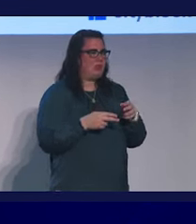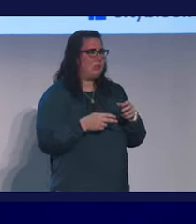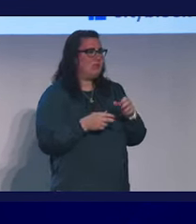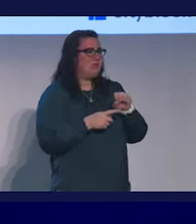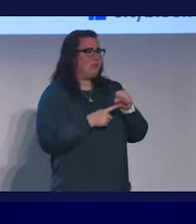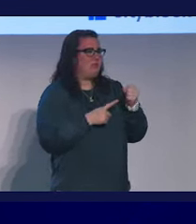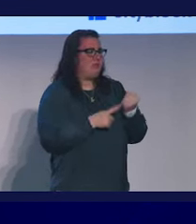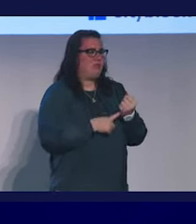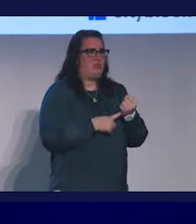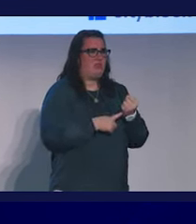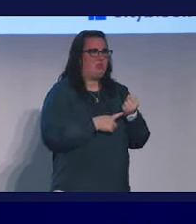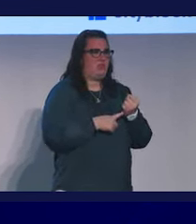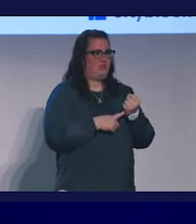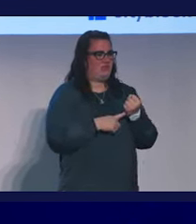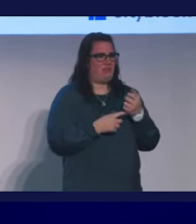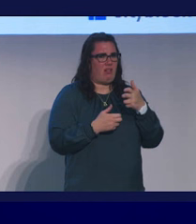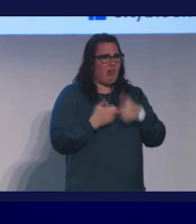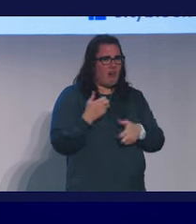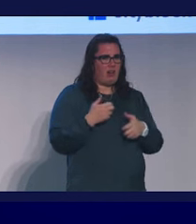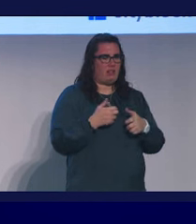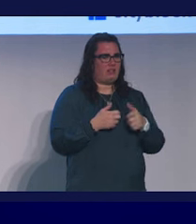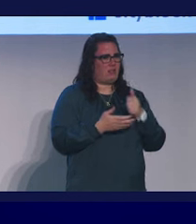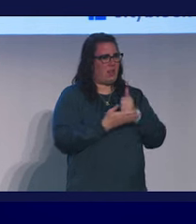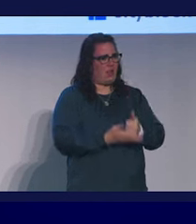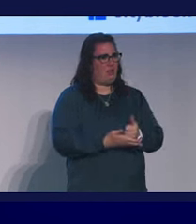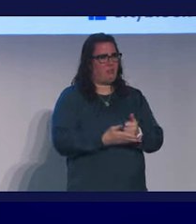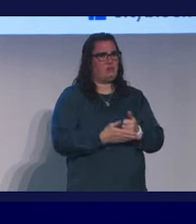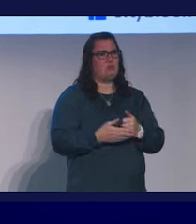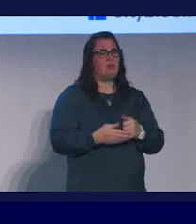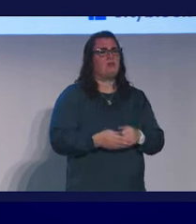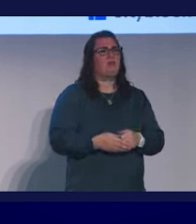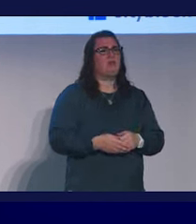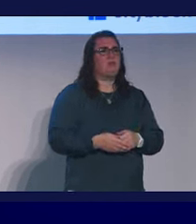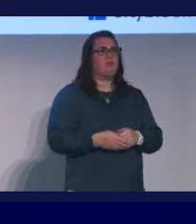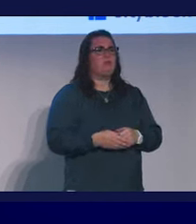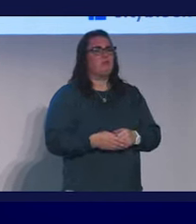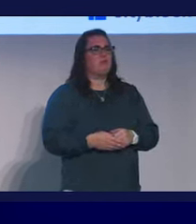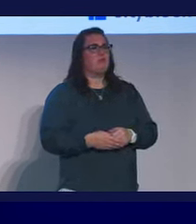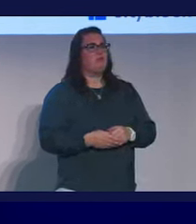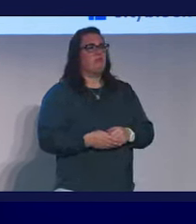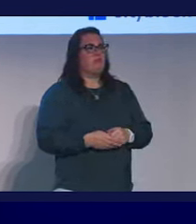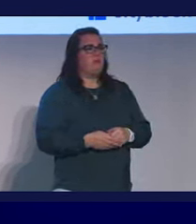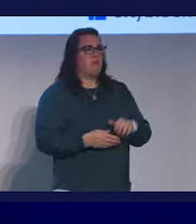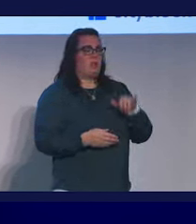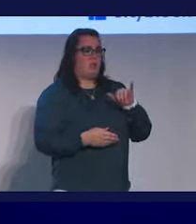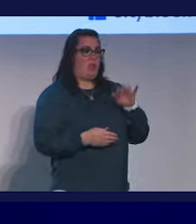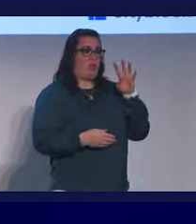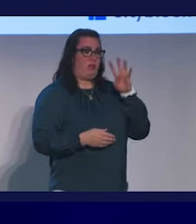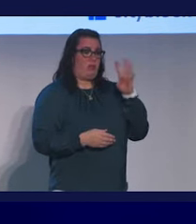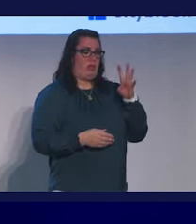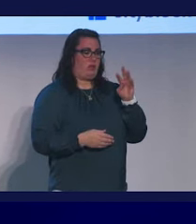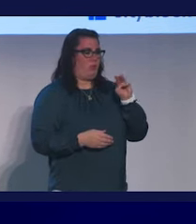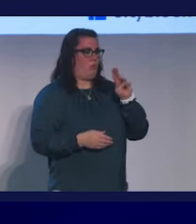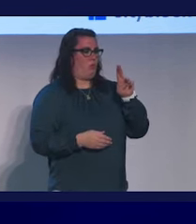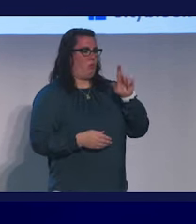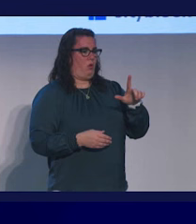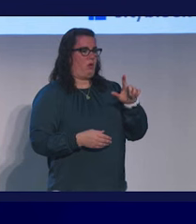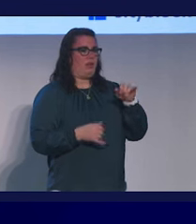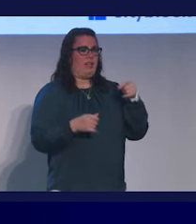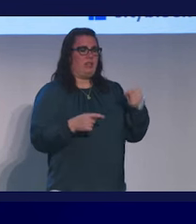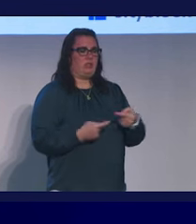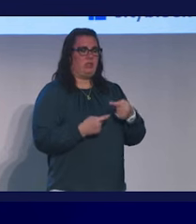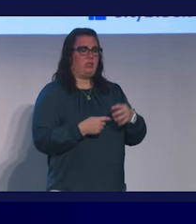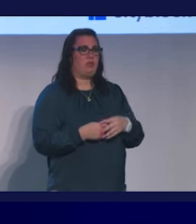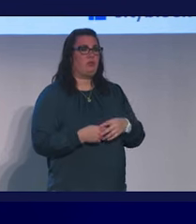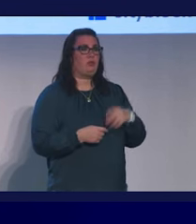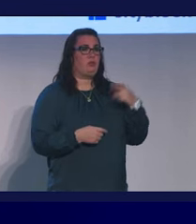caring for them are so misaligned to the outcomes that you're seeking to address. That creates what we call moral injury. And what